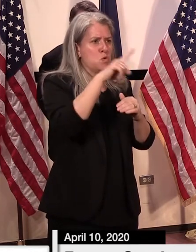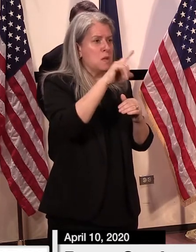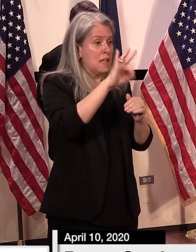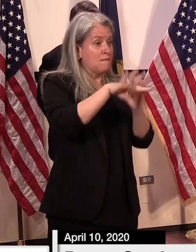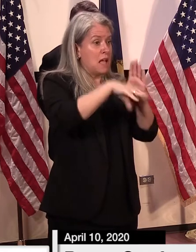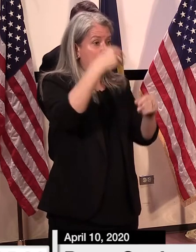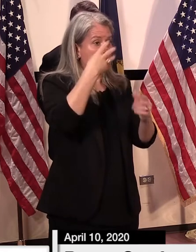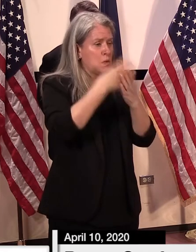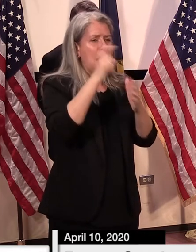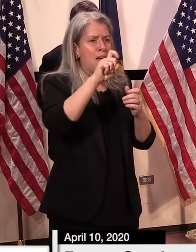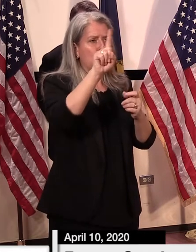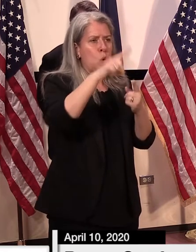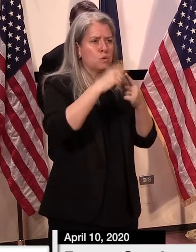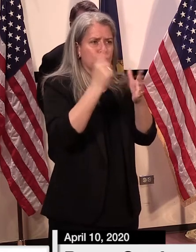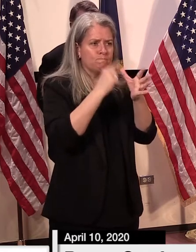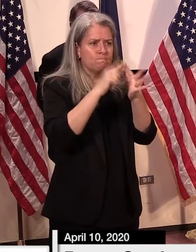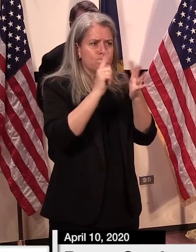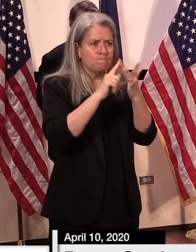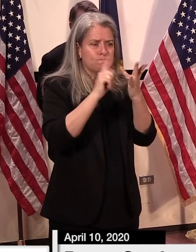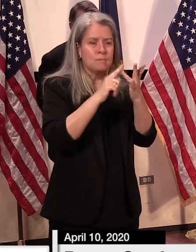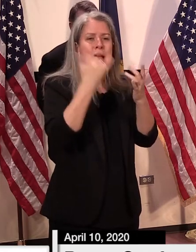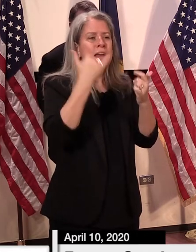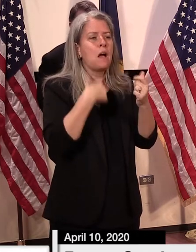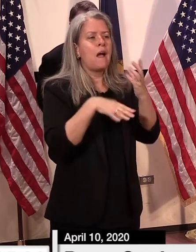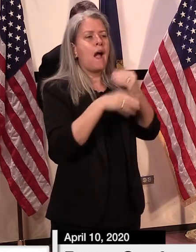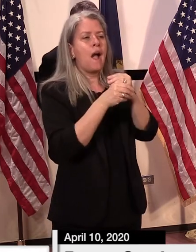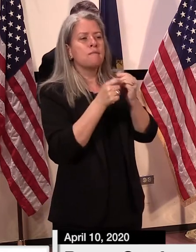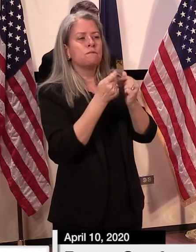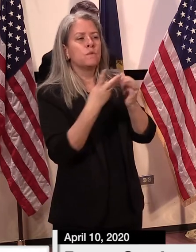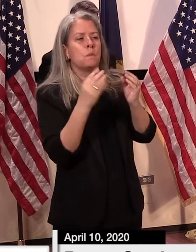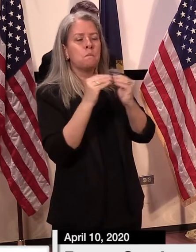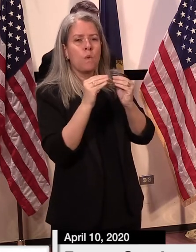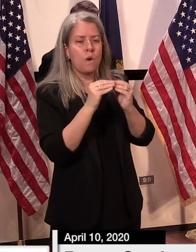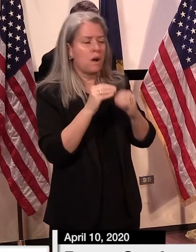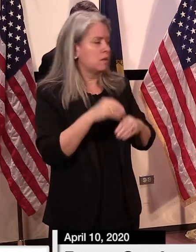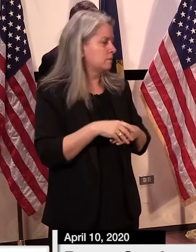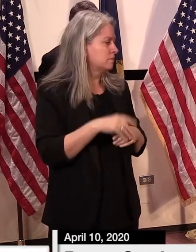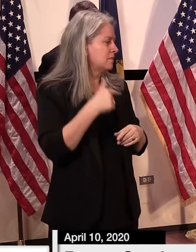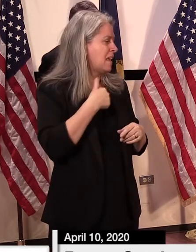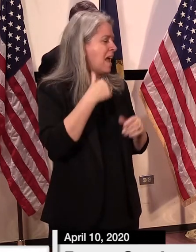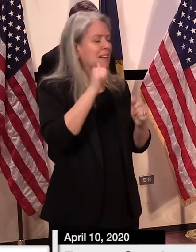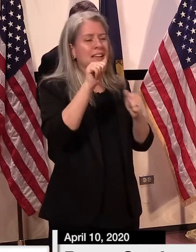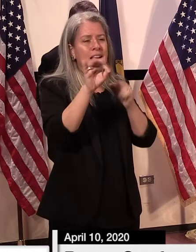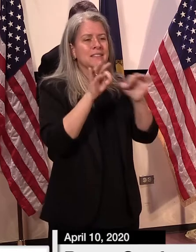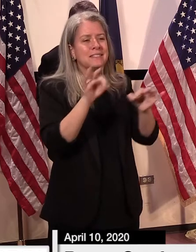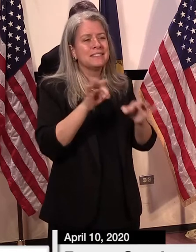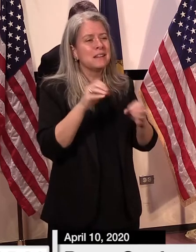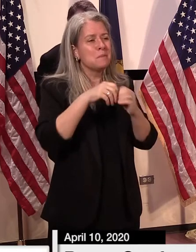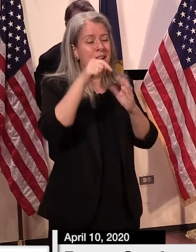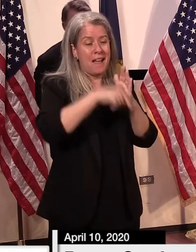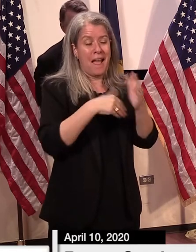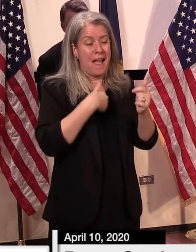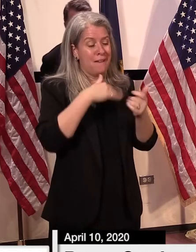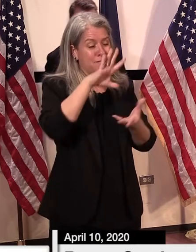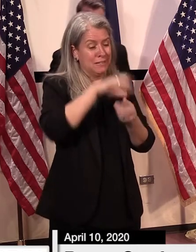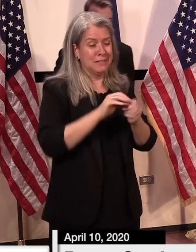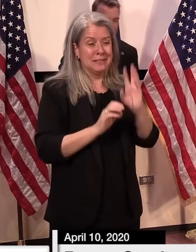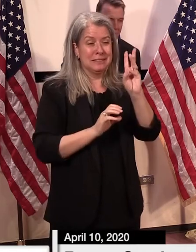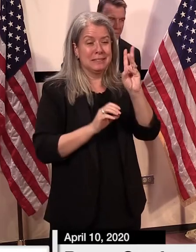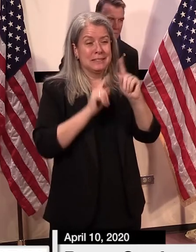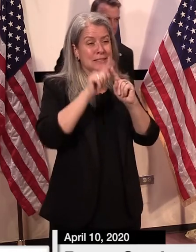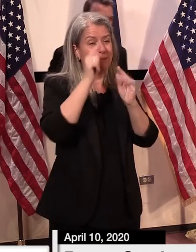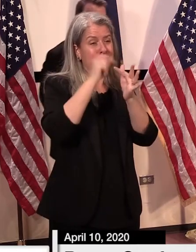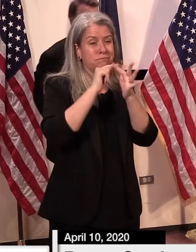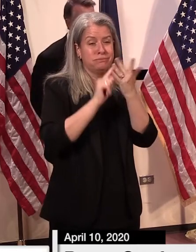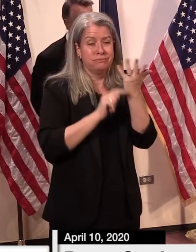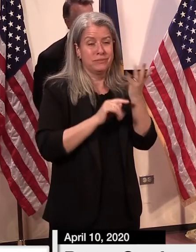corrections can go through on what that means i i've got one two three four five six bullet points on that